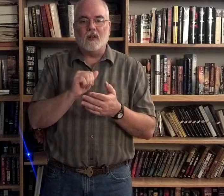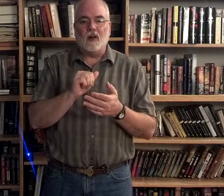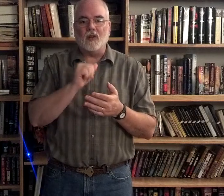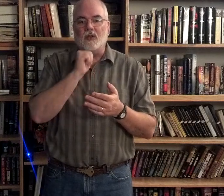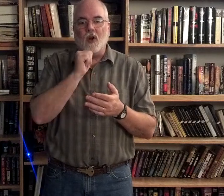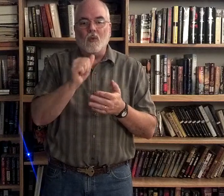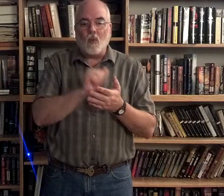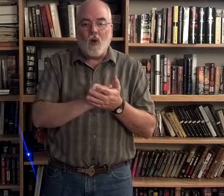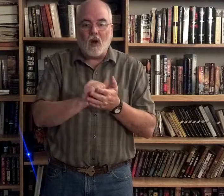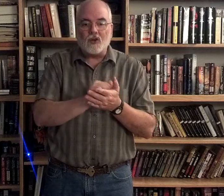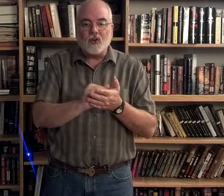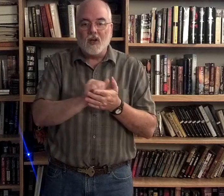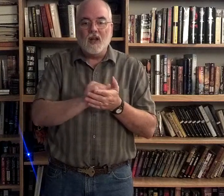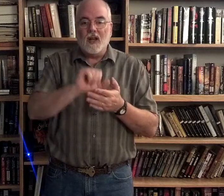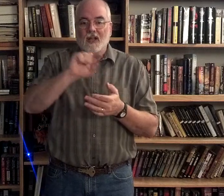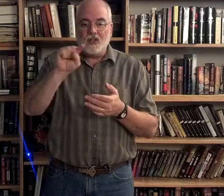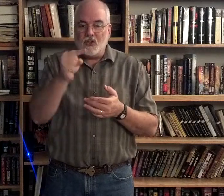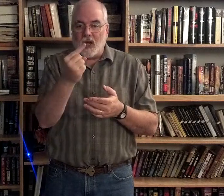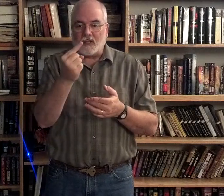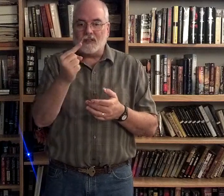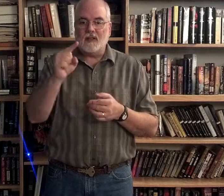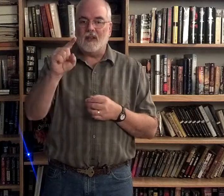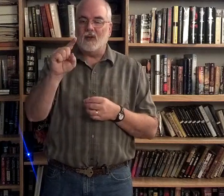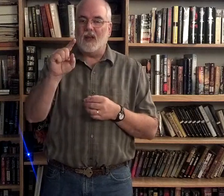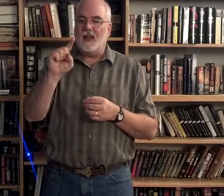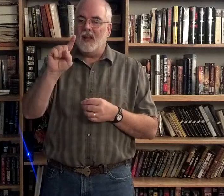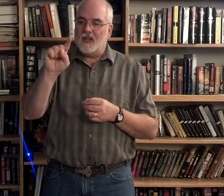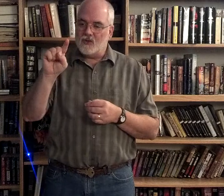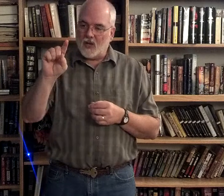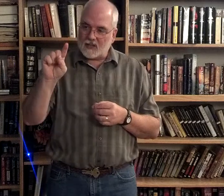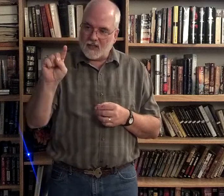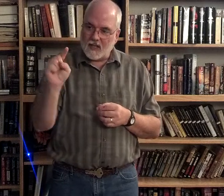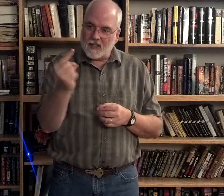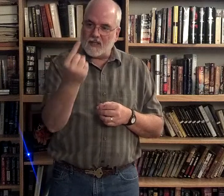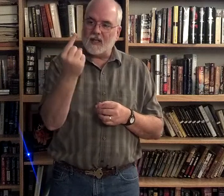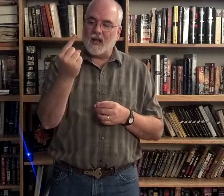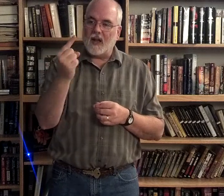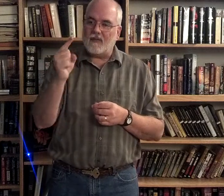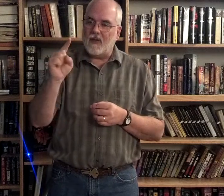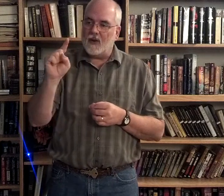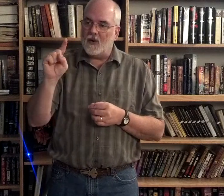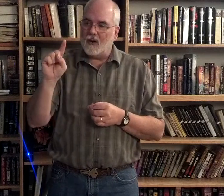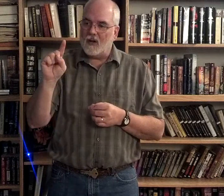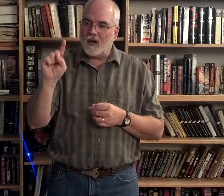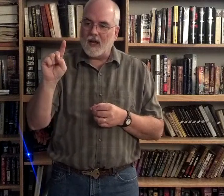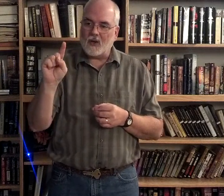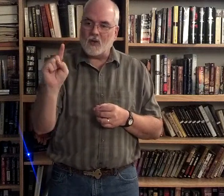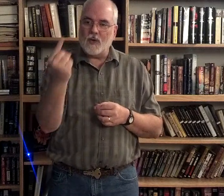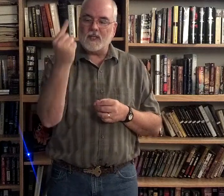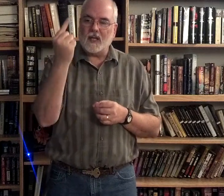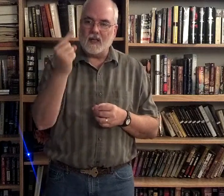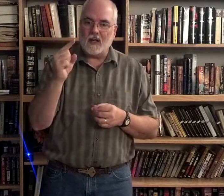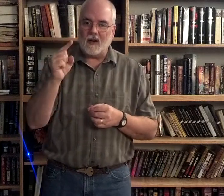okay, don't wash just, okay? Just is a finger kind of twisting in the air.